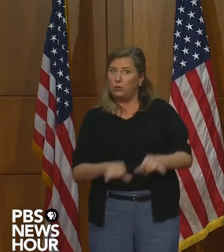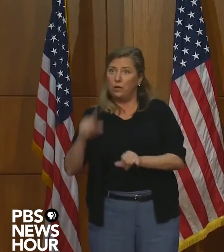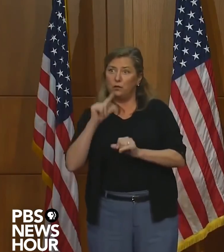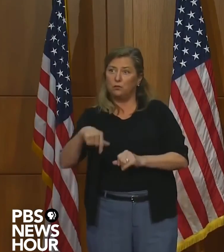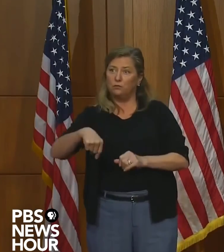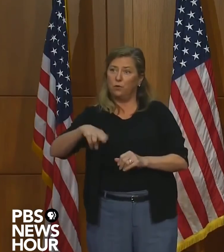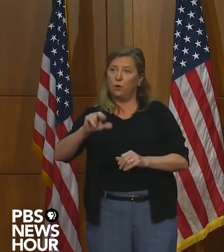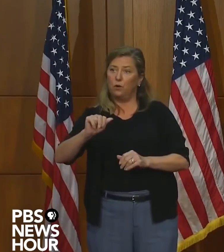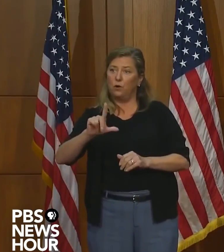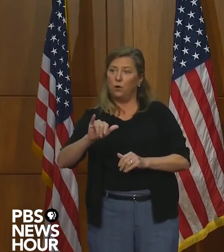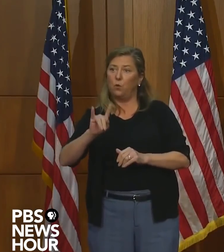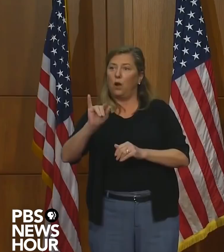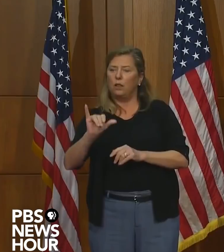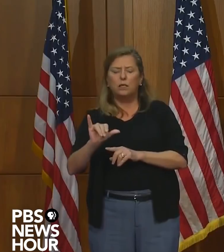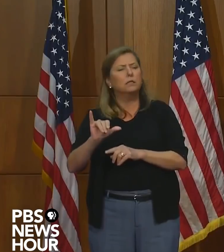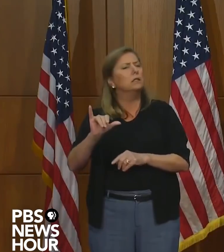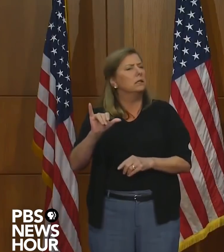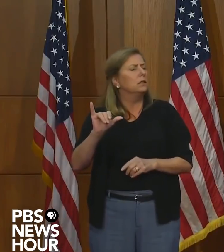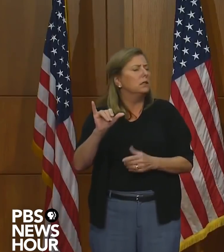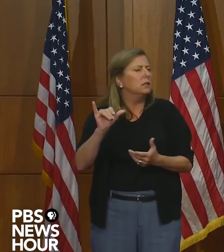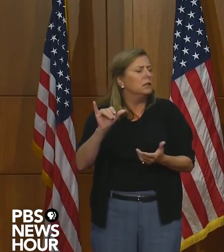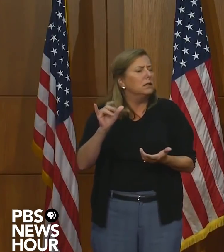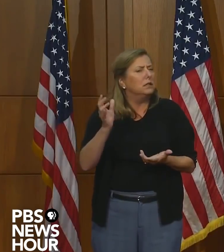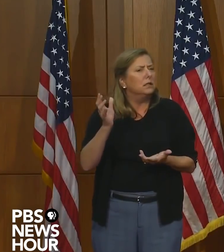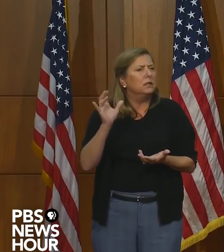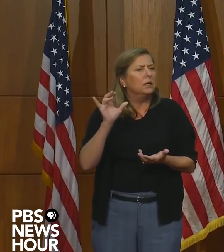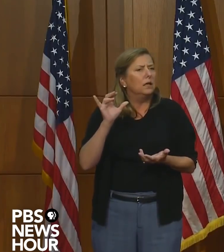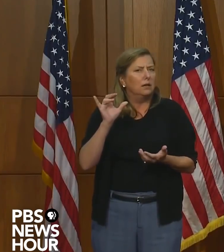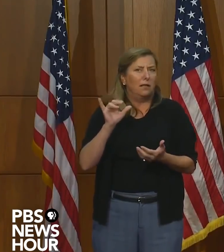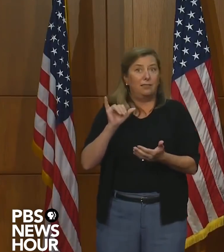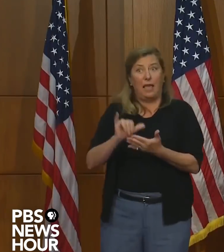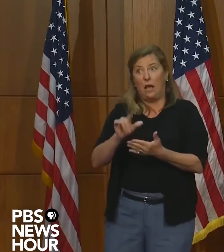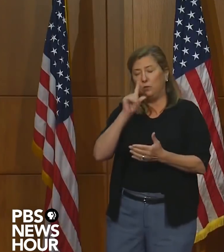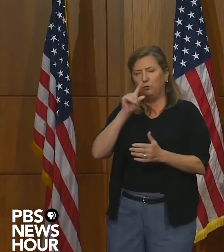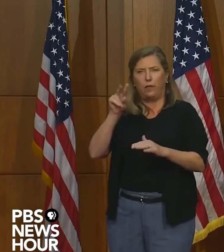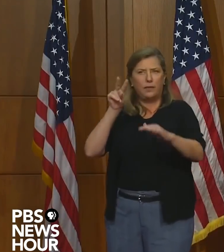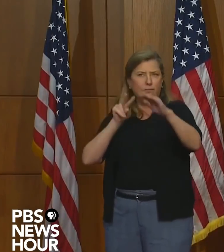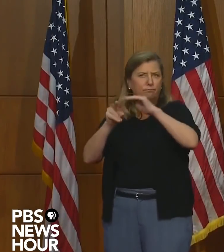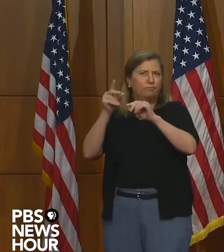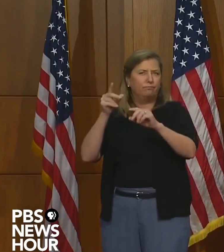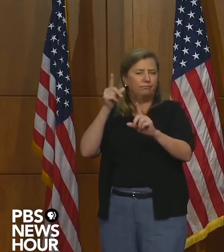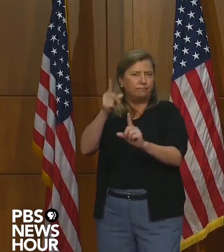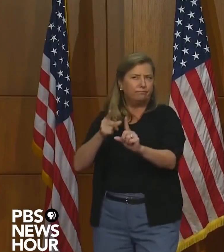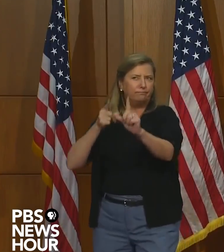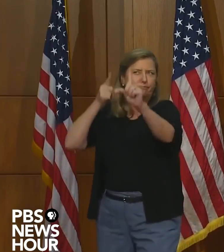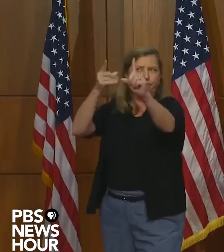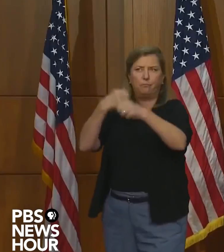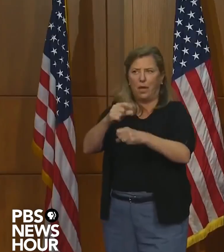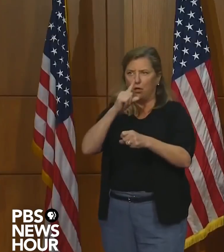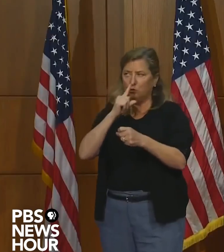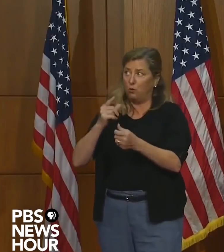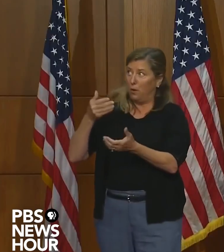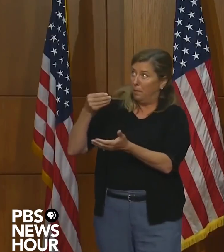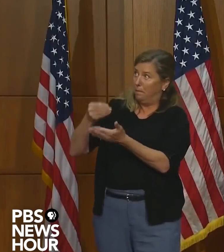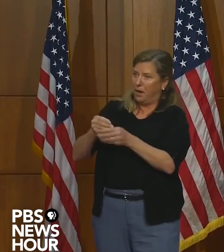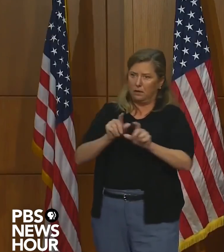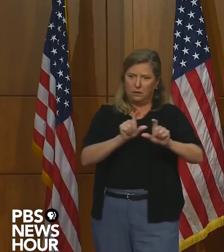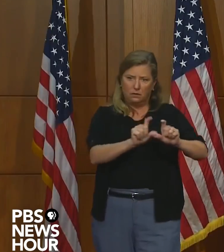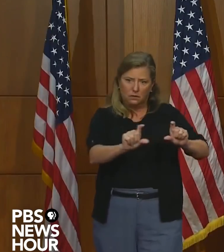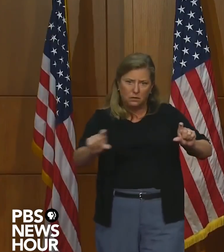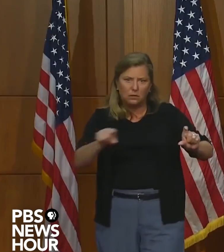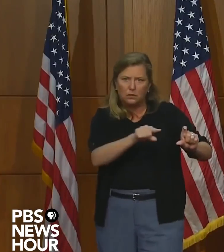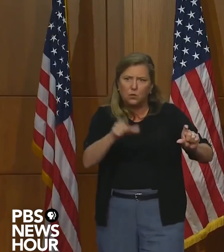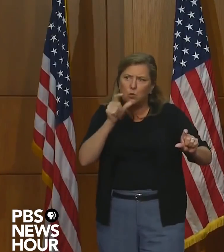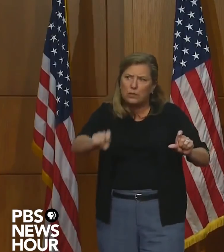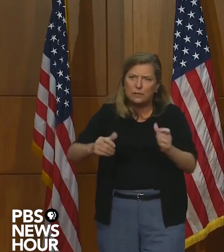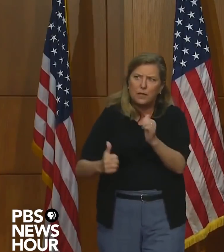which, you know, was a, uh, long term look into where we want to go to make sure we're getting money to the schools that